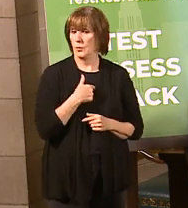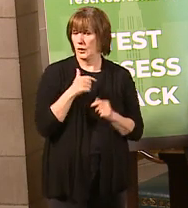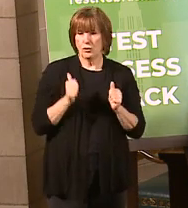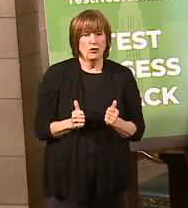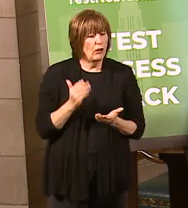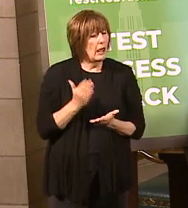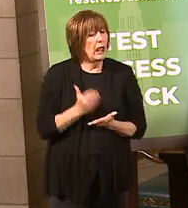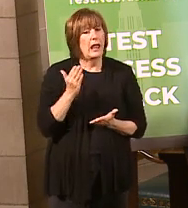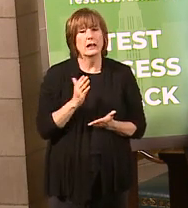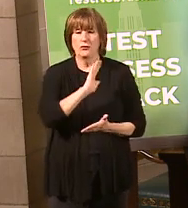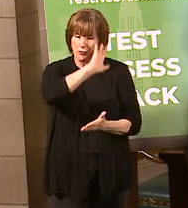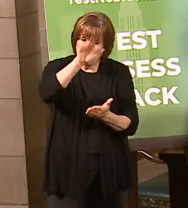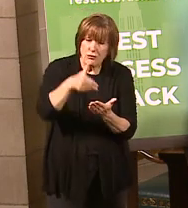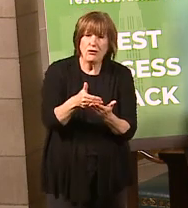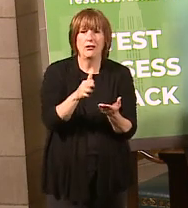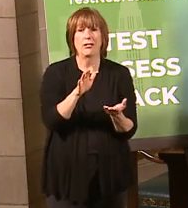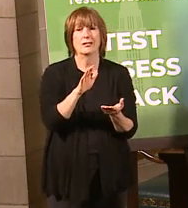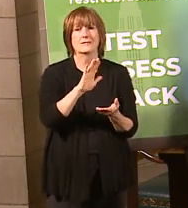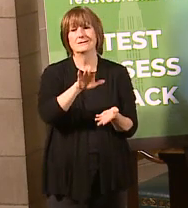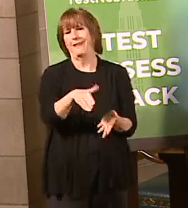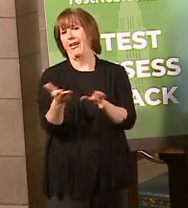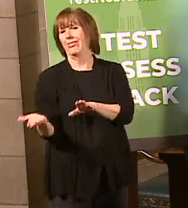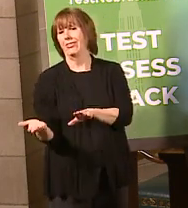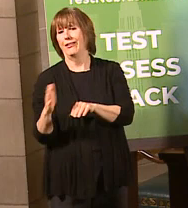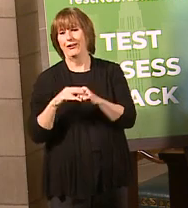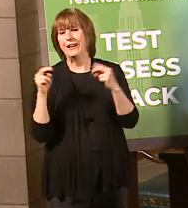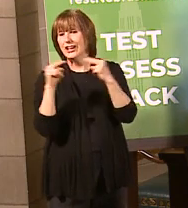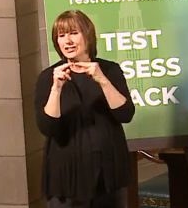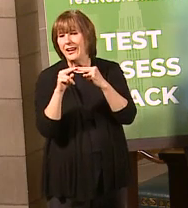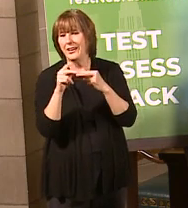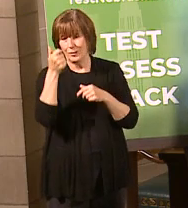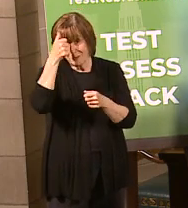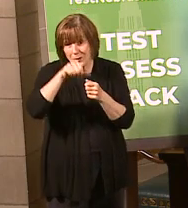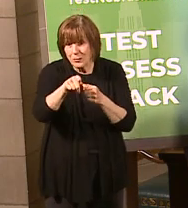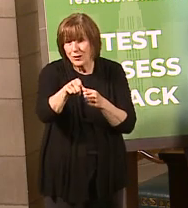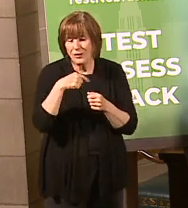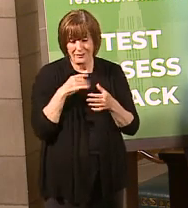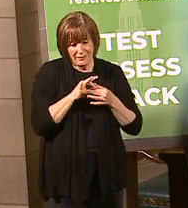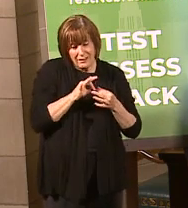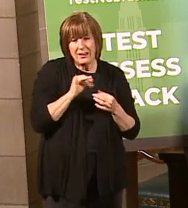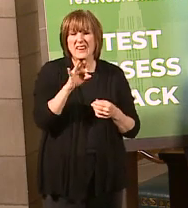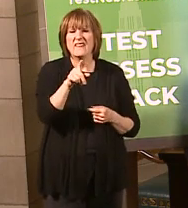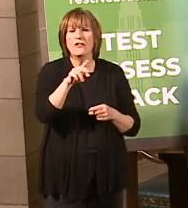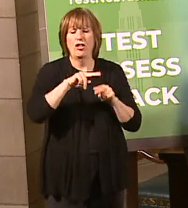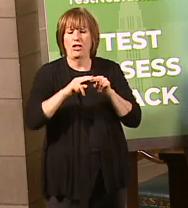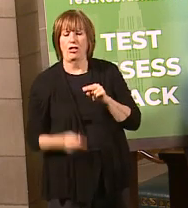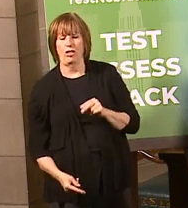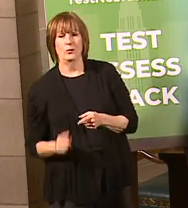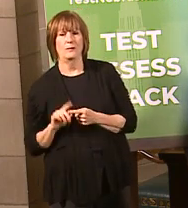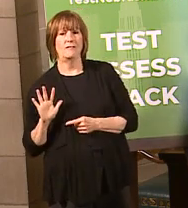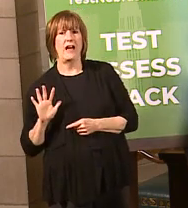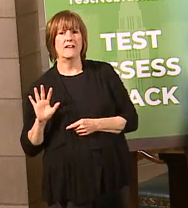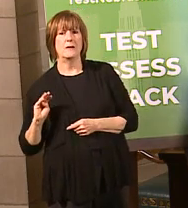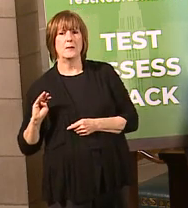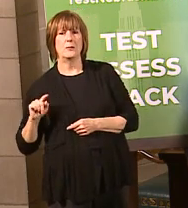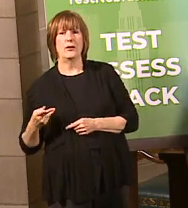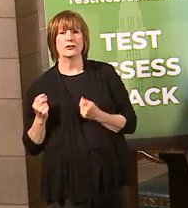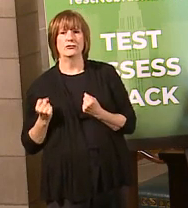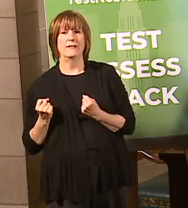all fatalities, or almost all of them, on the interstate if we took the speed limit down to five miles an hour, but we don't do that.